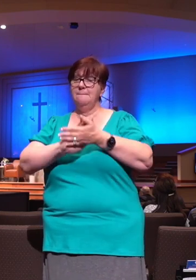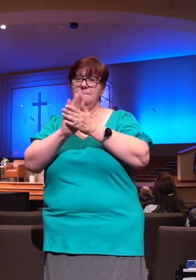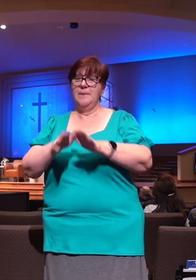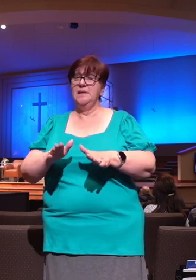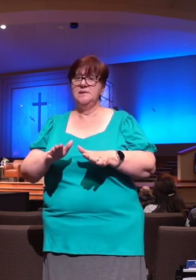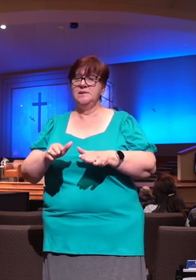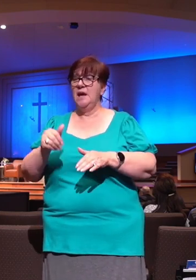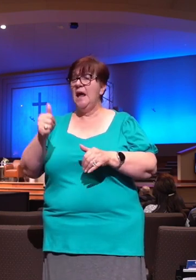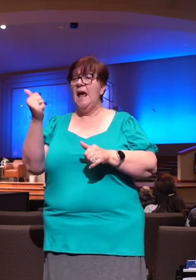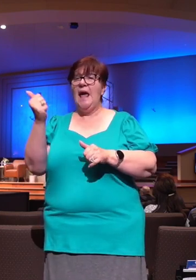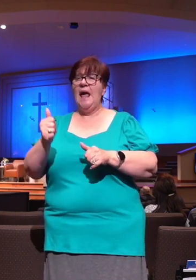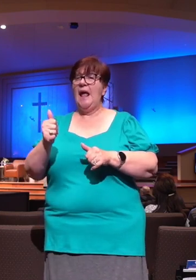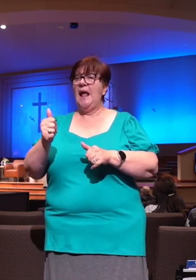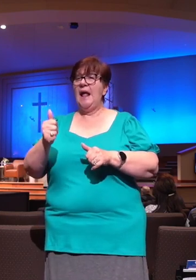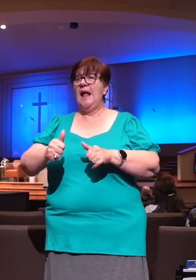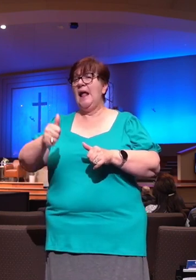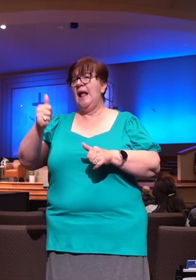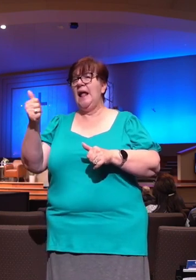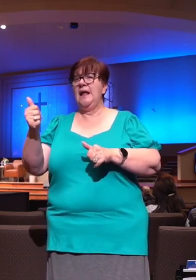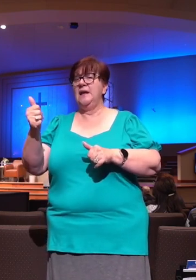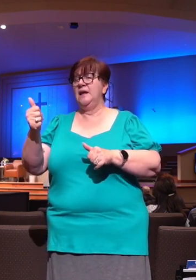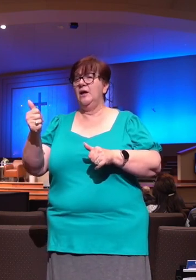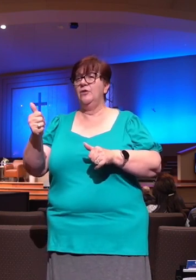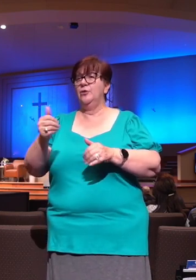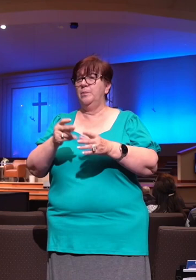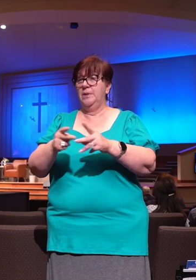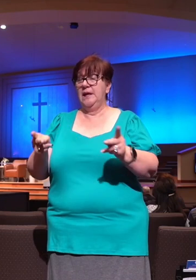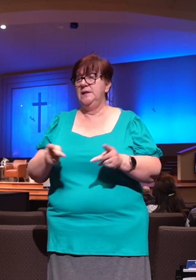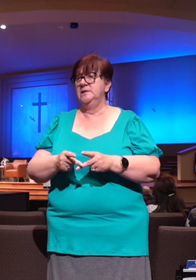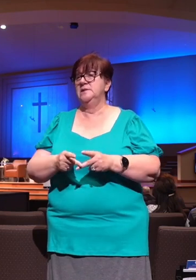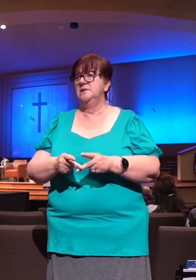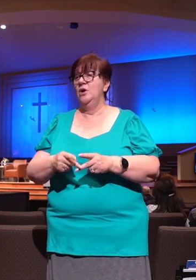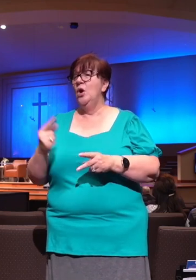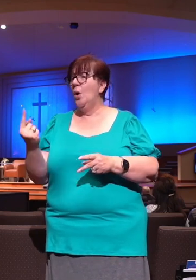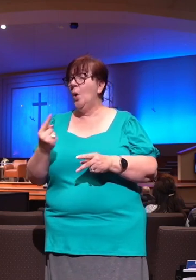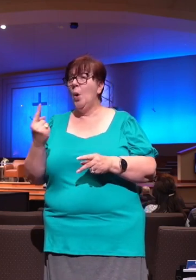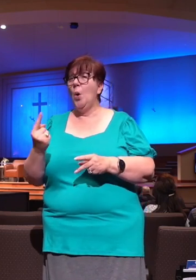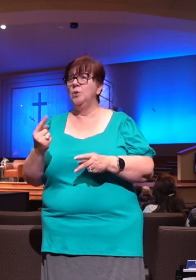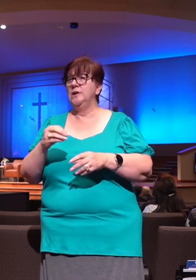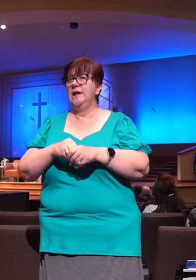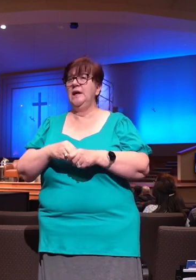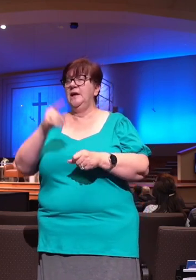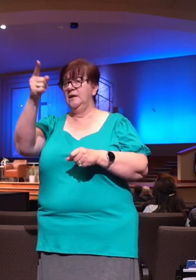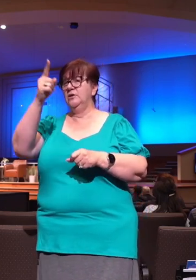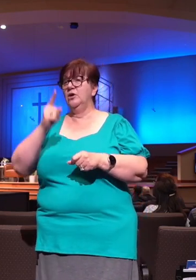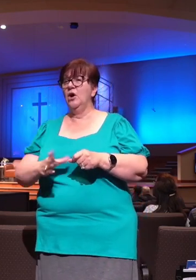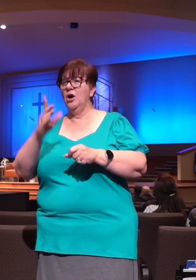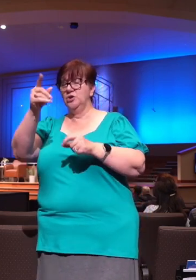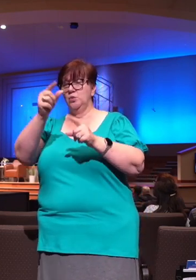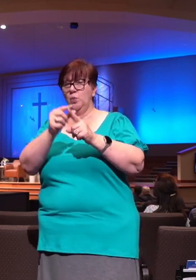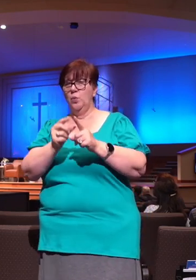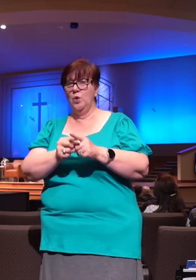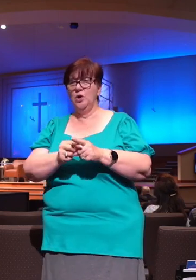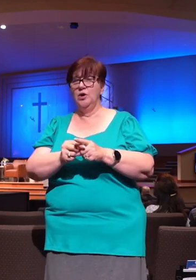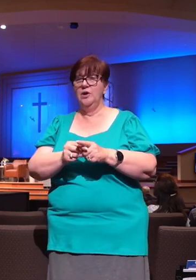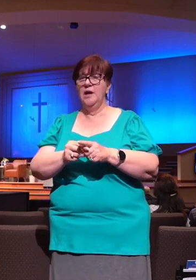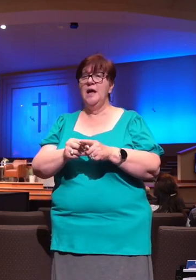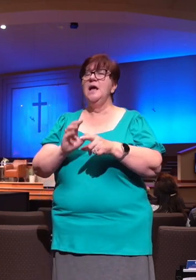Only God can offer the peace of God. Only in his word, only time spent with him. And this is a promise that we have in